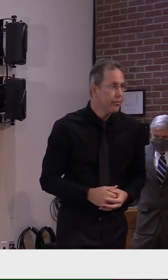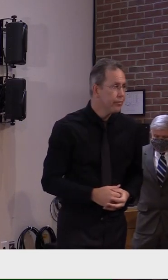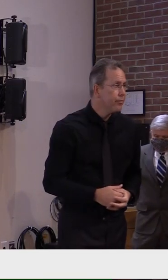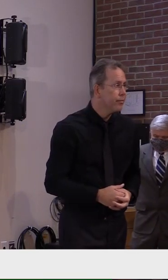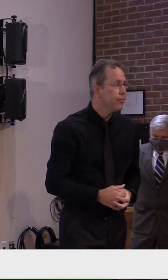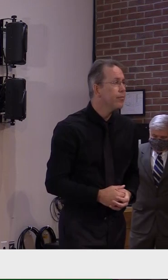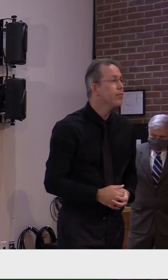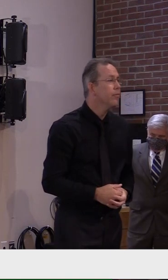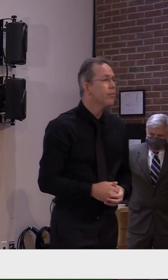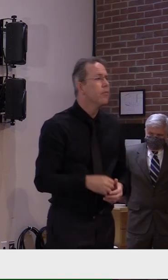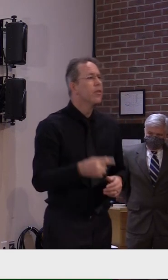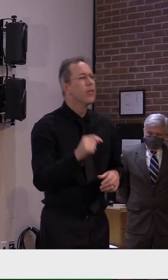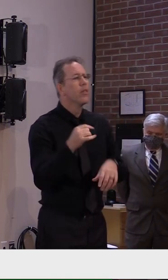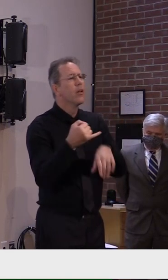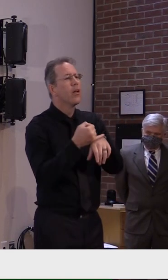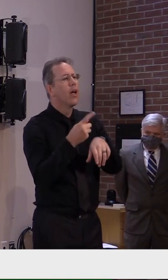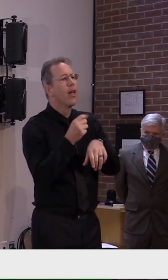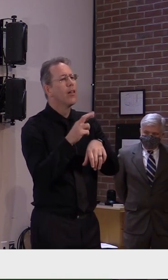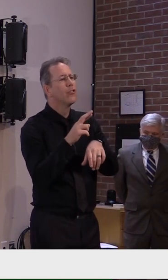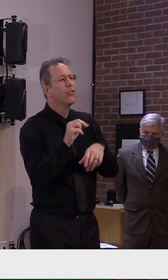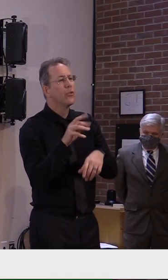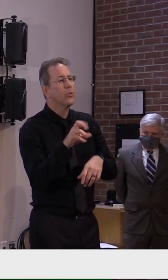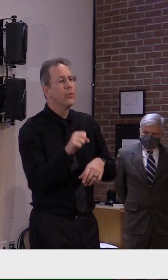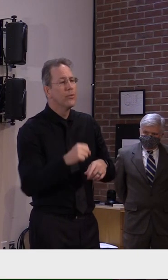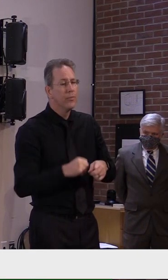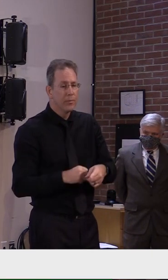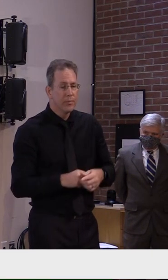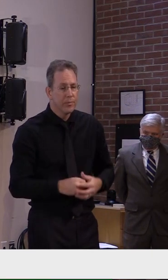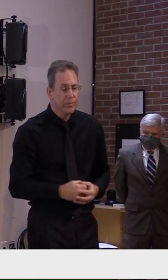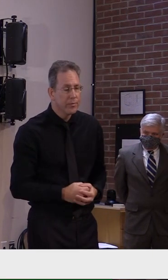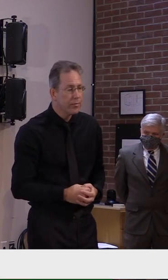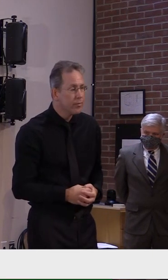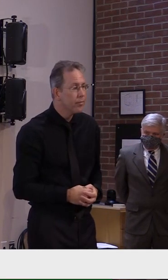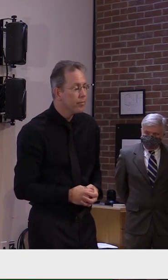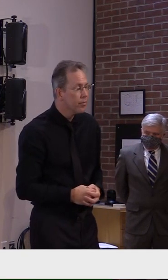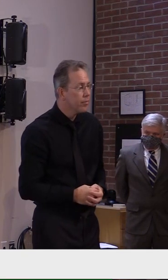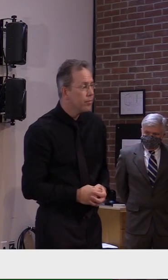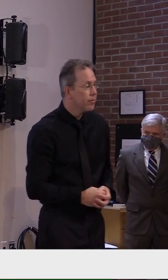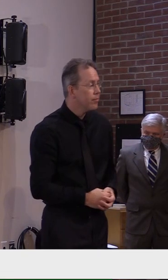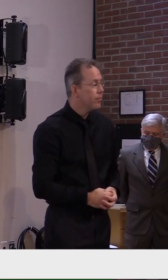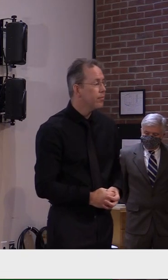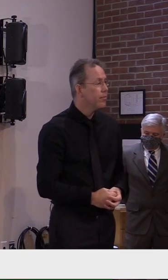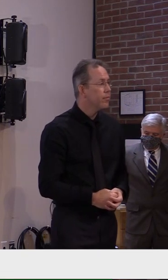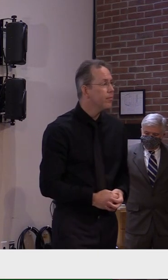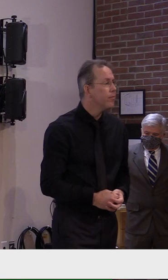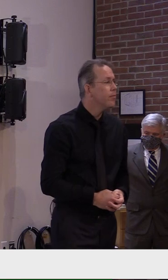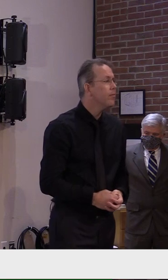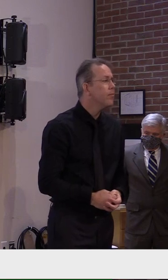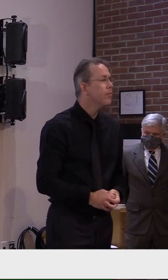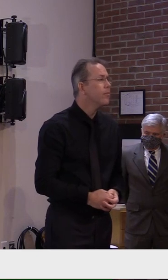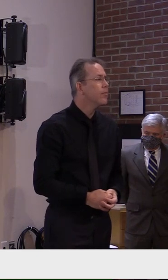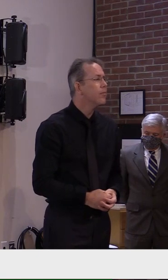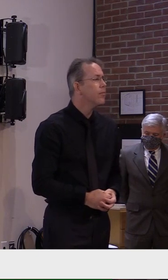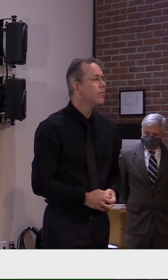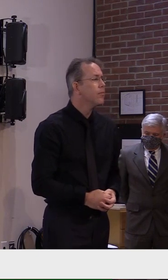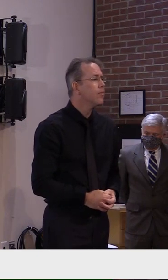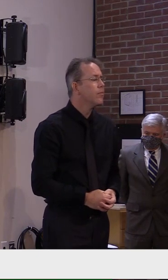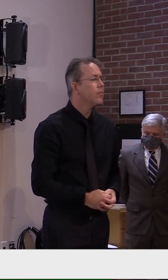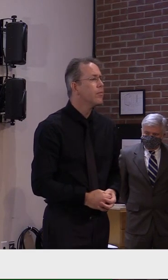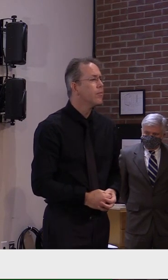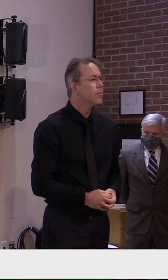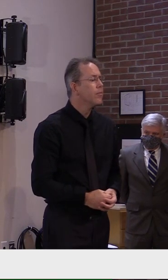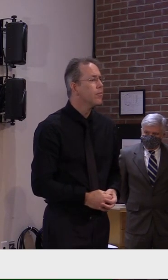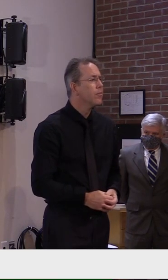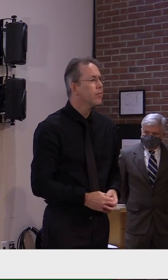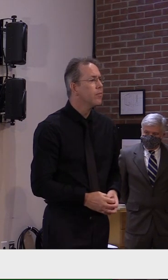Thank you. Rebecca. I want to follow up with Mr. Levine. I sent an email after Friday. He